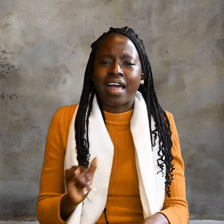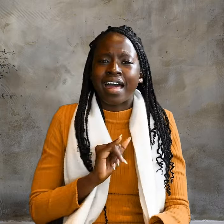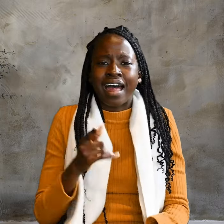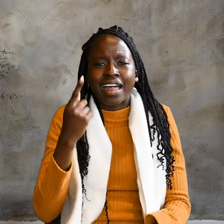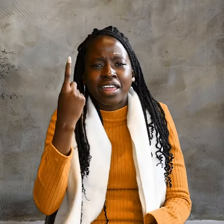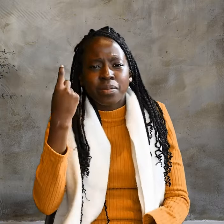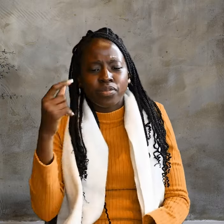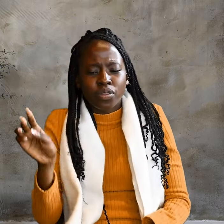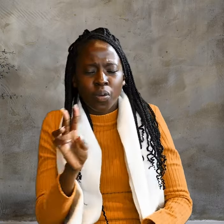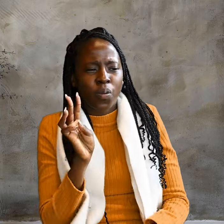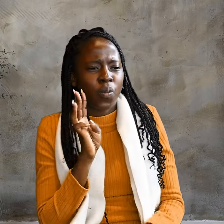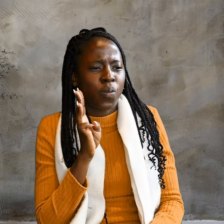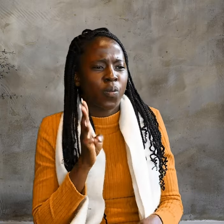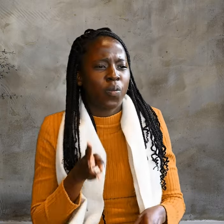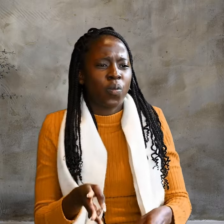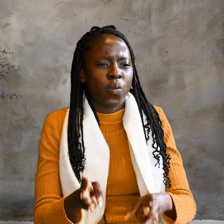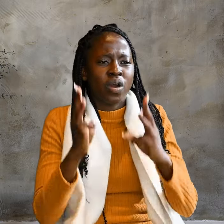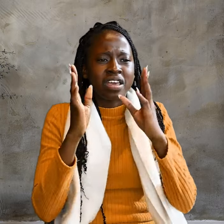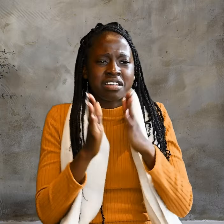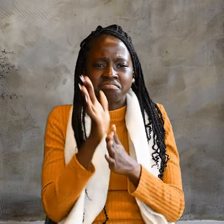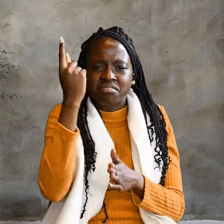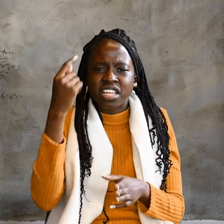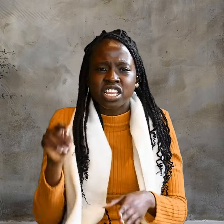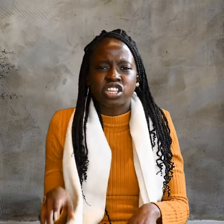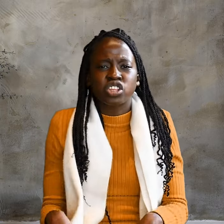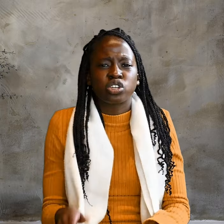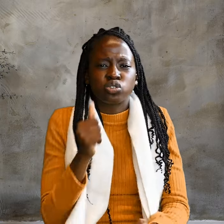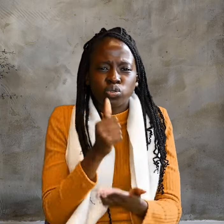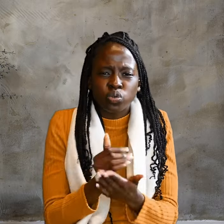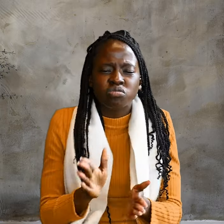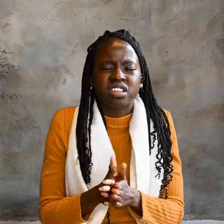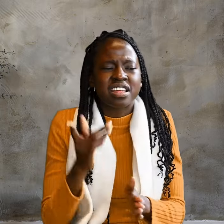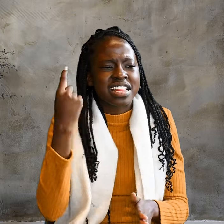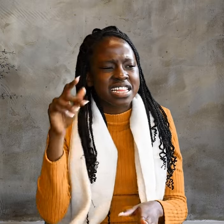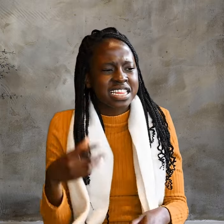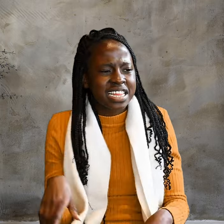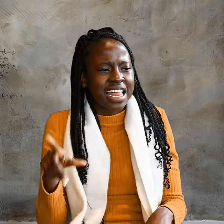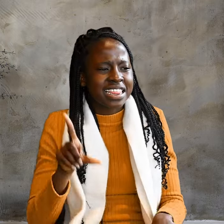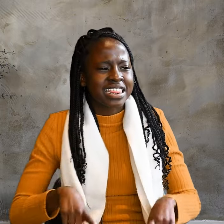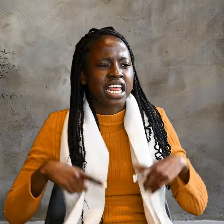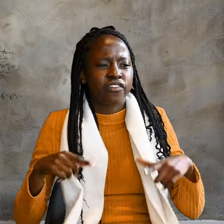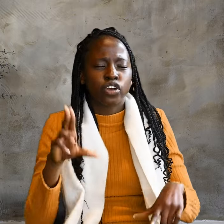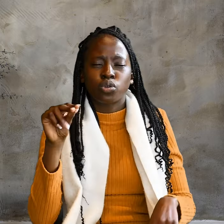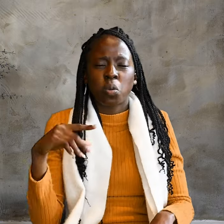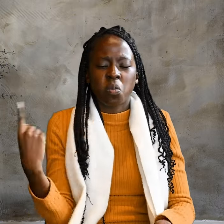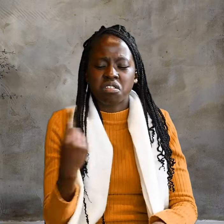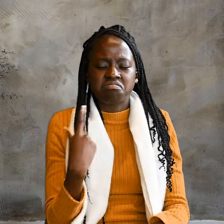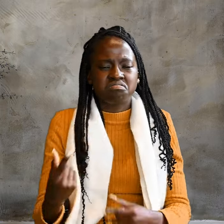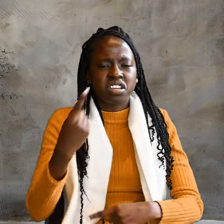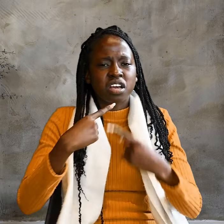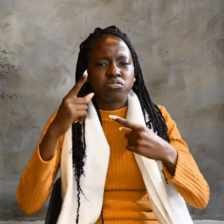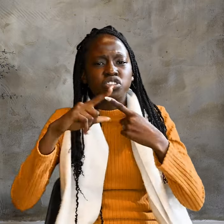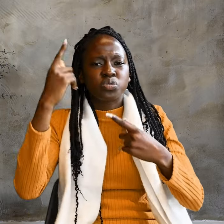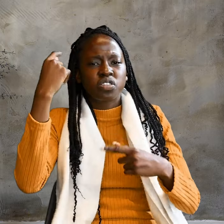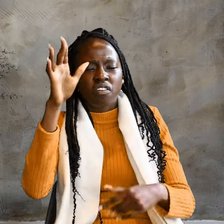the way and the truth and the life. No one comes to the Father except through me.